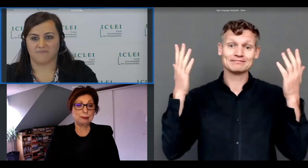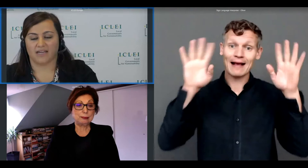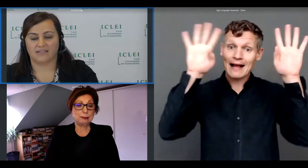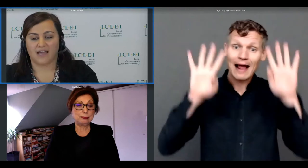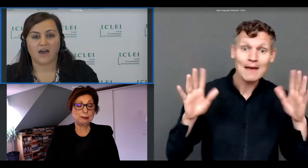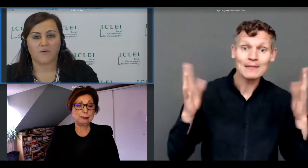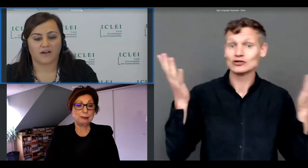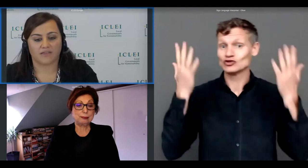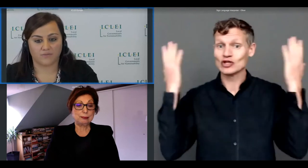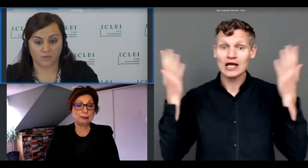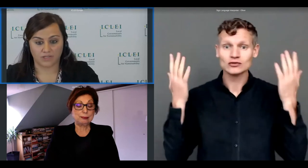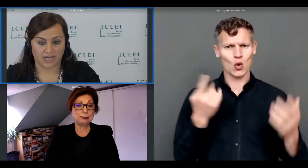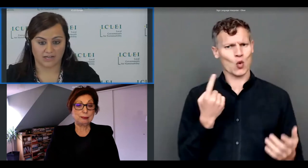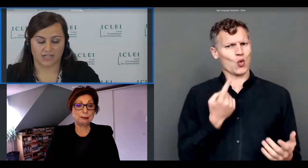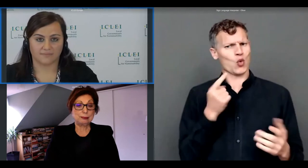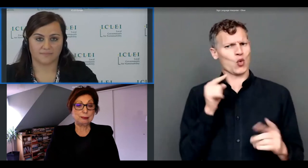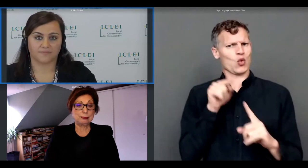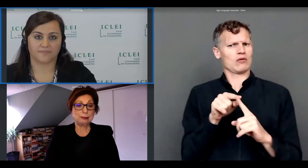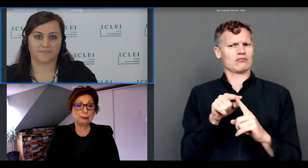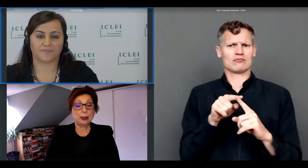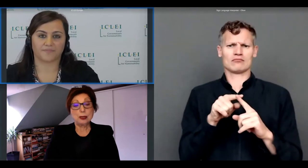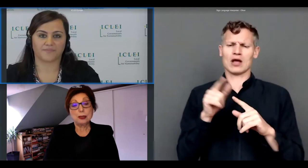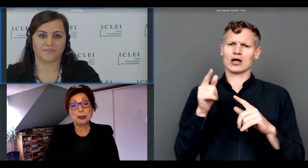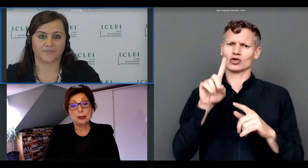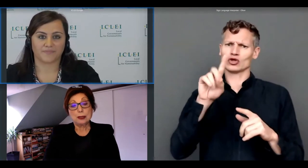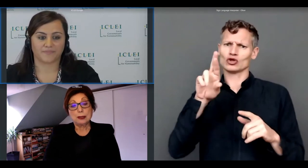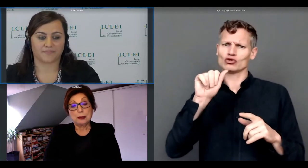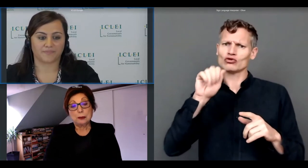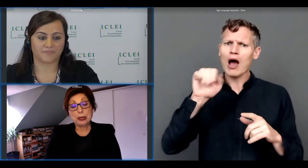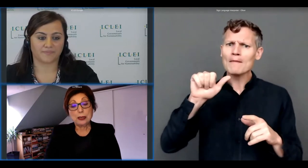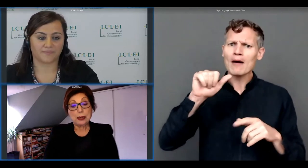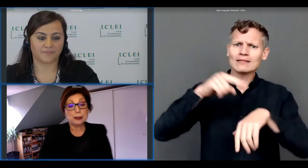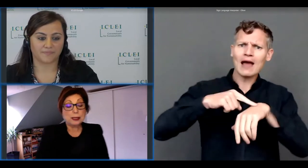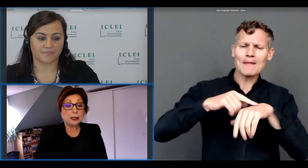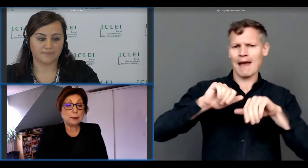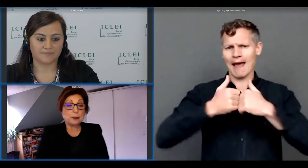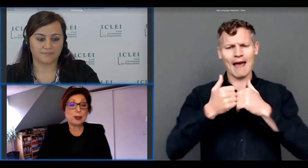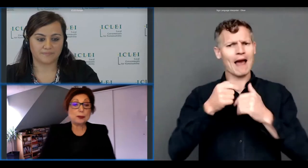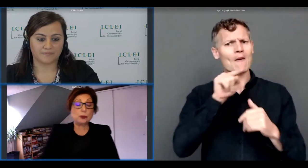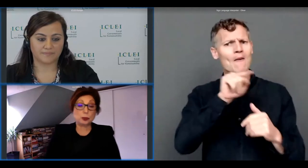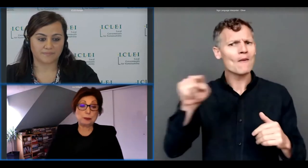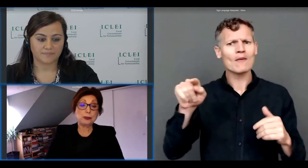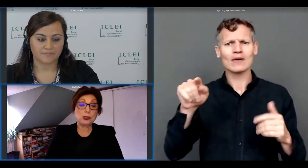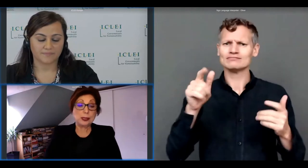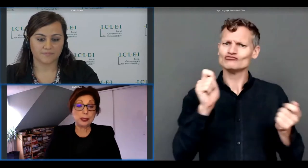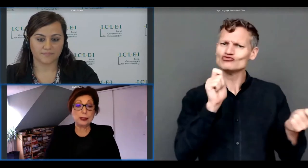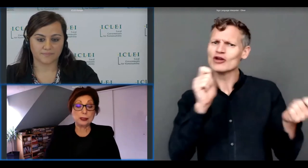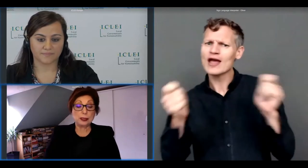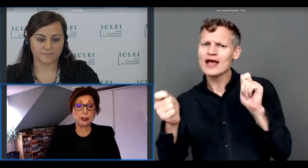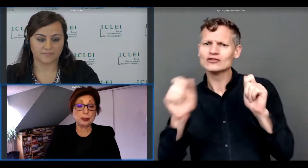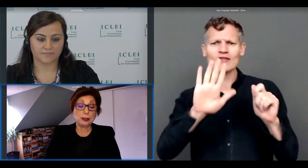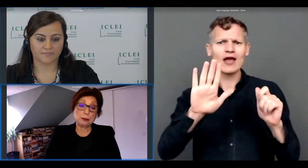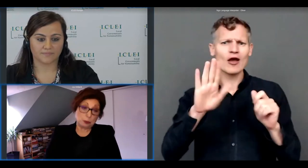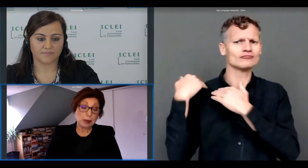time and how are the roles changing well I think that quote by Patrick Geddes